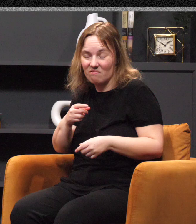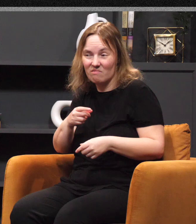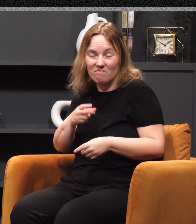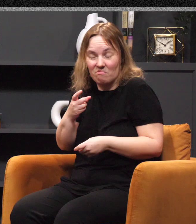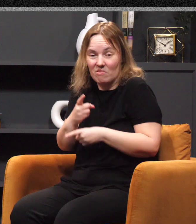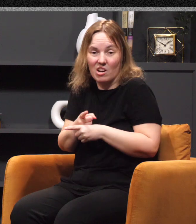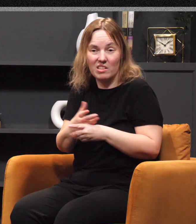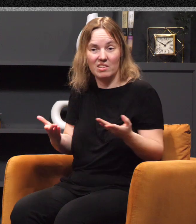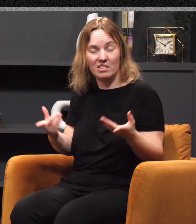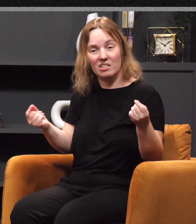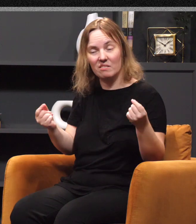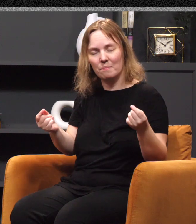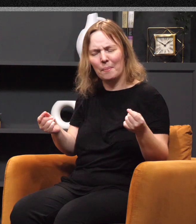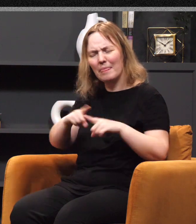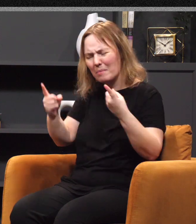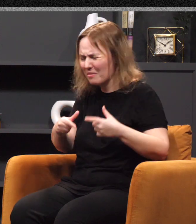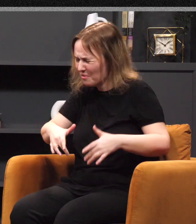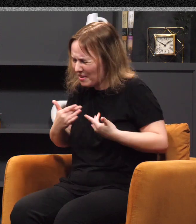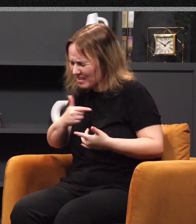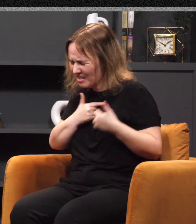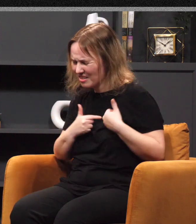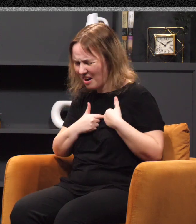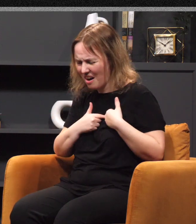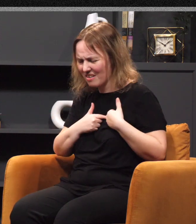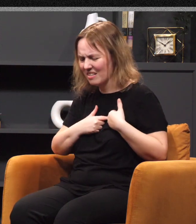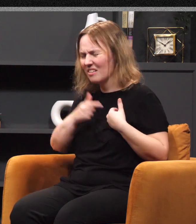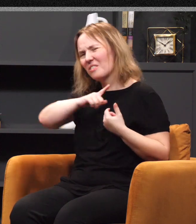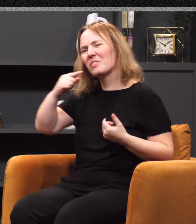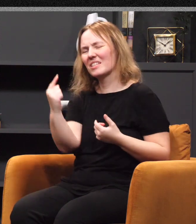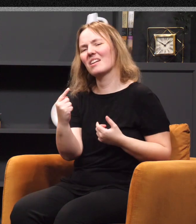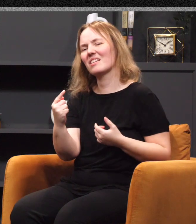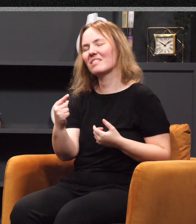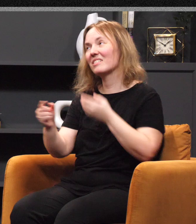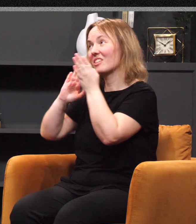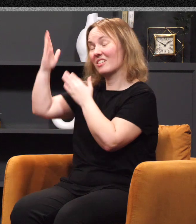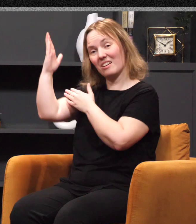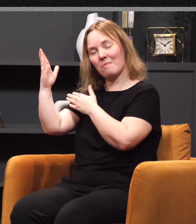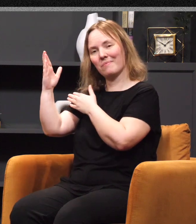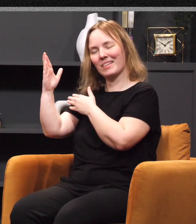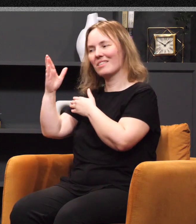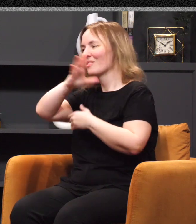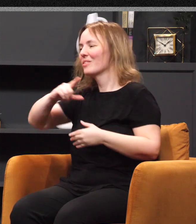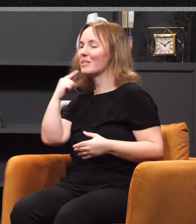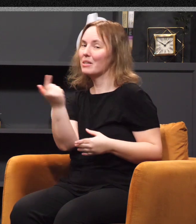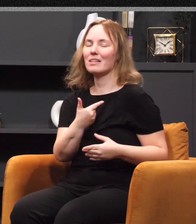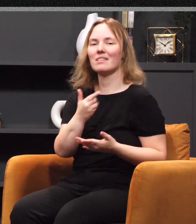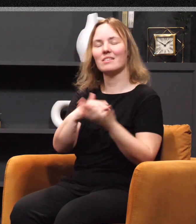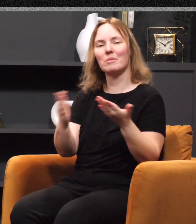saying, hey, talk to me about this? Or you may even feel in your mind, in your spirit, that the Lord is actually speaking something to you. Hey, don't do